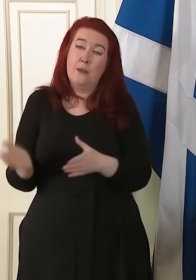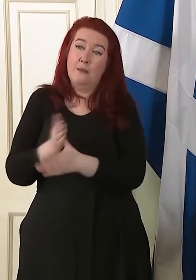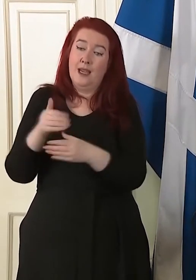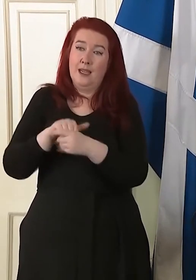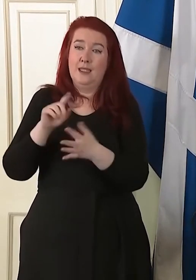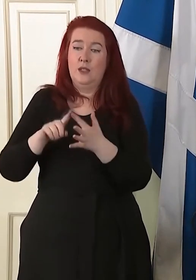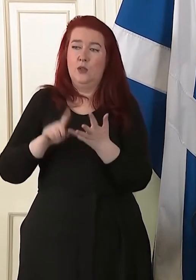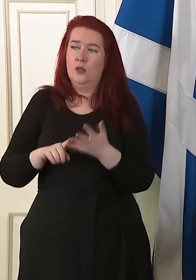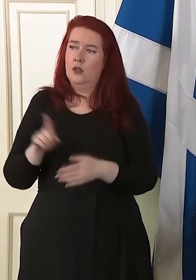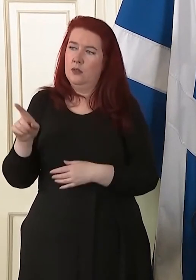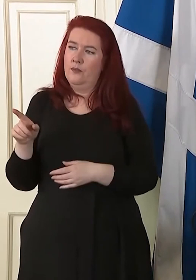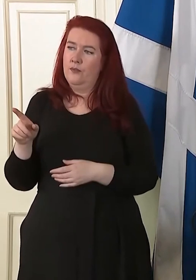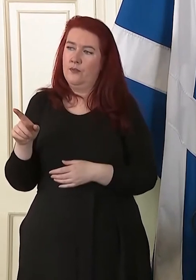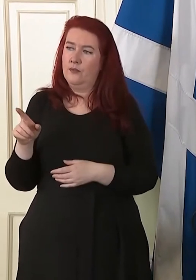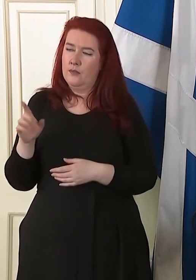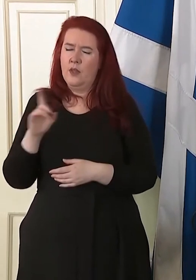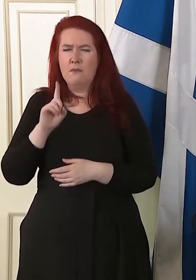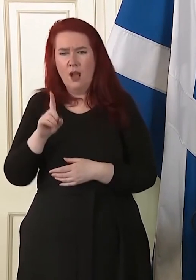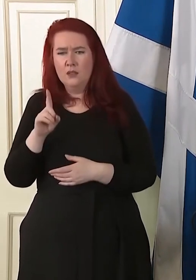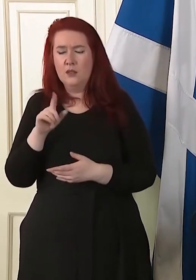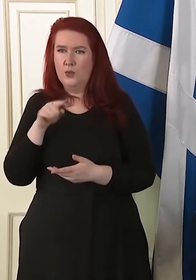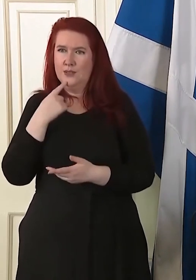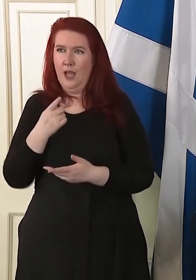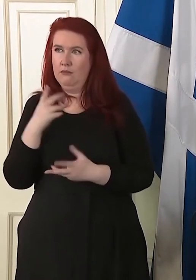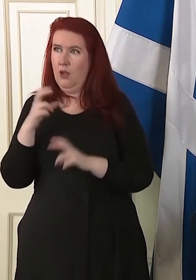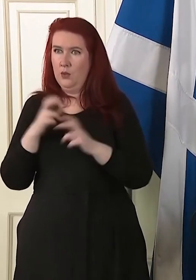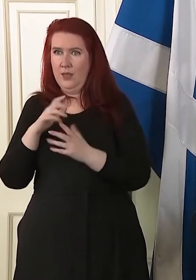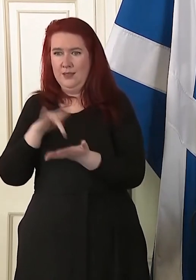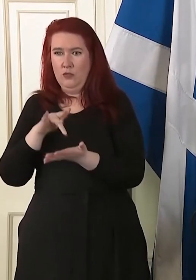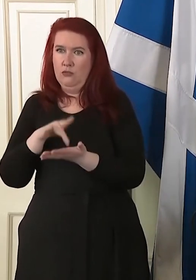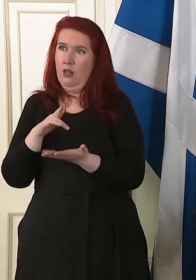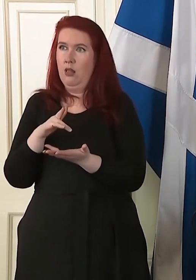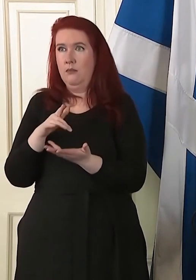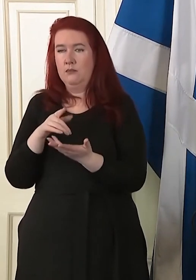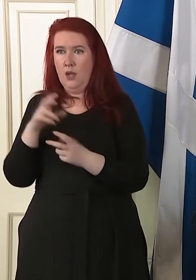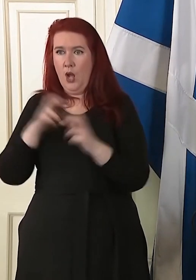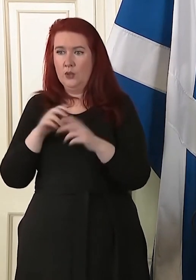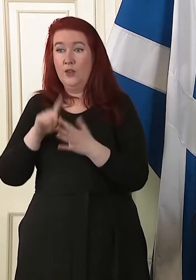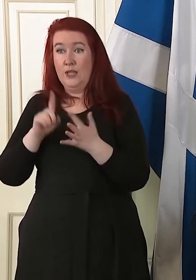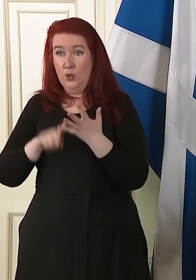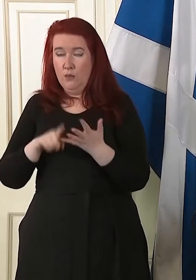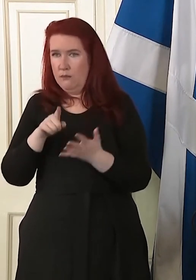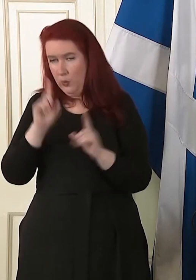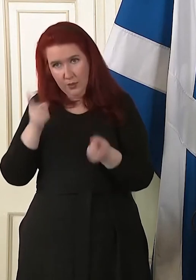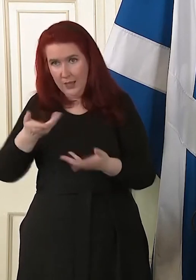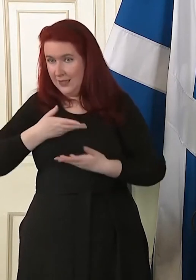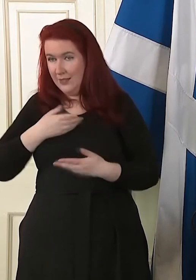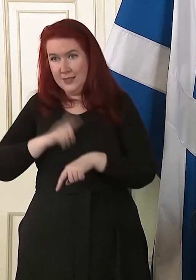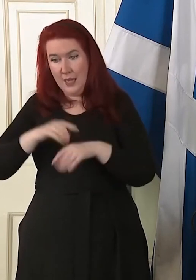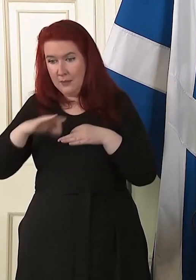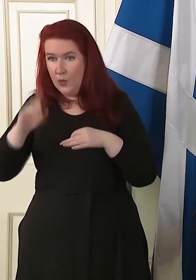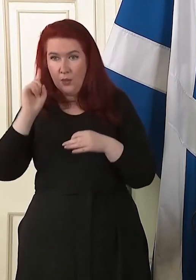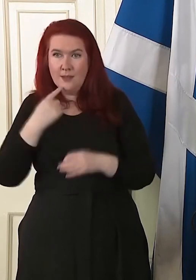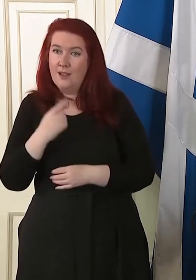the centrality of rejoining the EU to your case for independence, you cannot give us a time frame. You can't say if it's